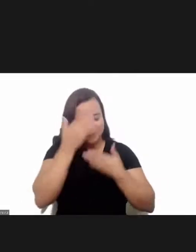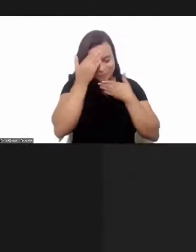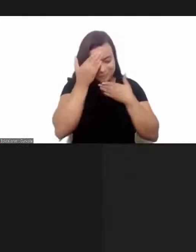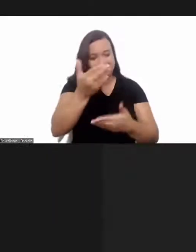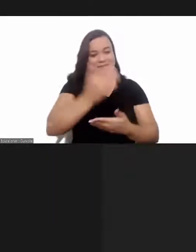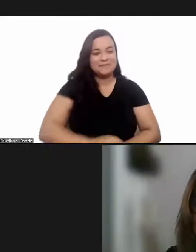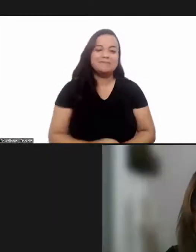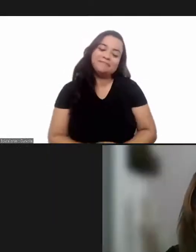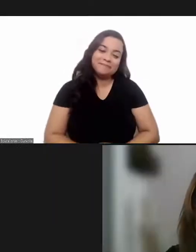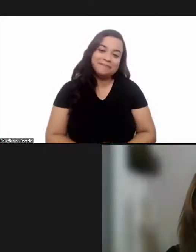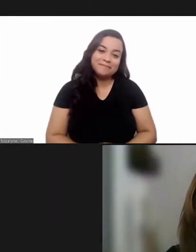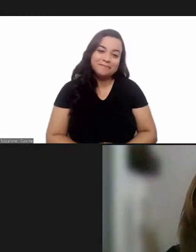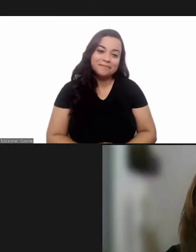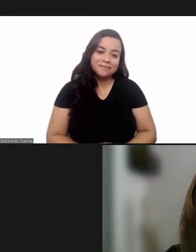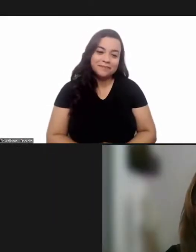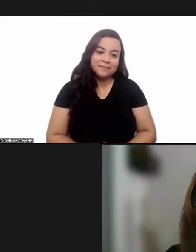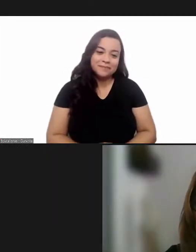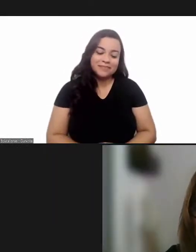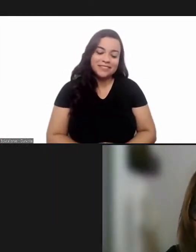disease. So thank you very much.